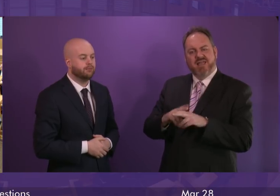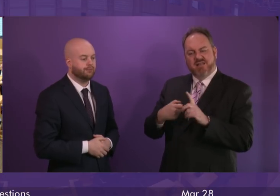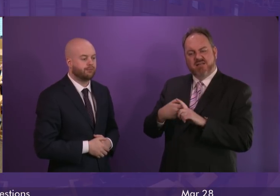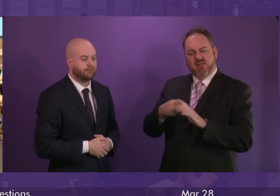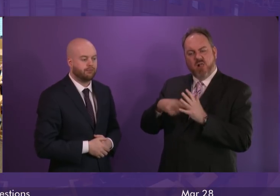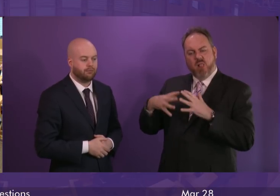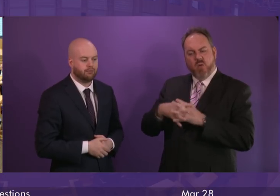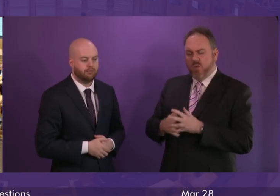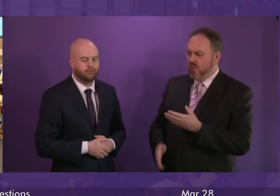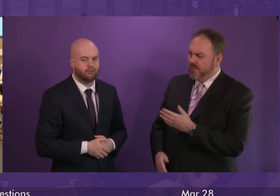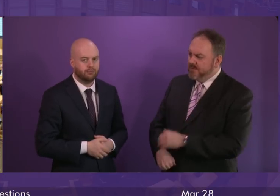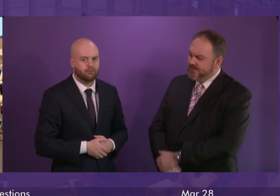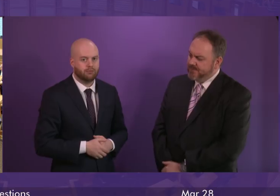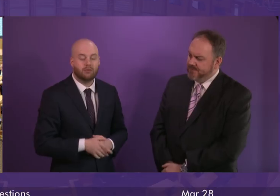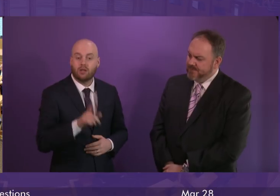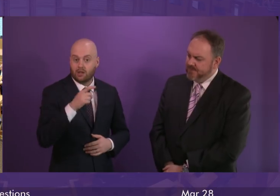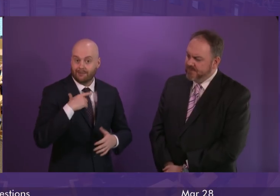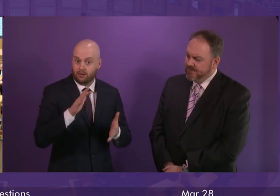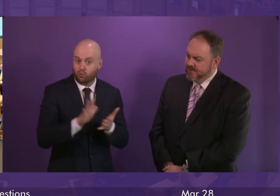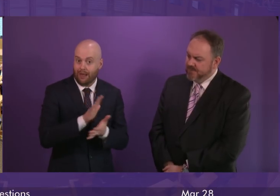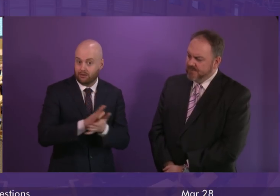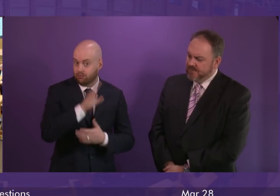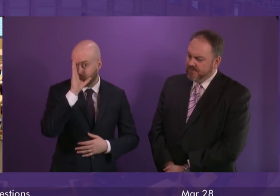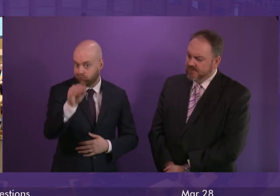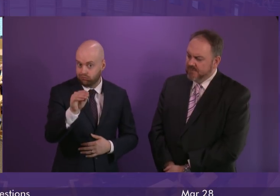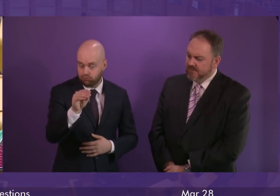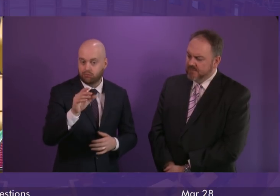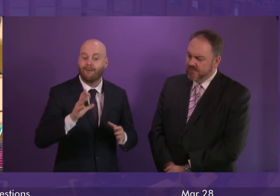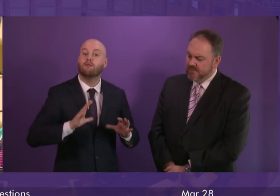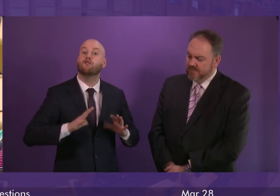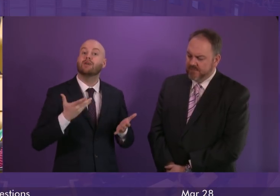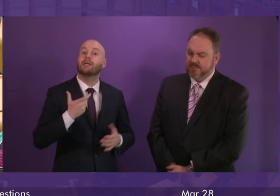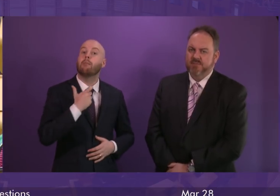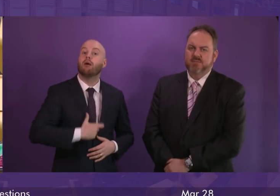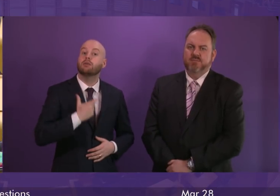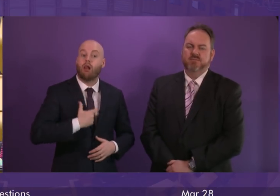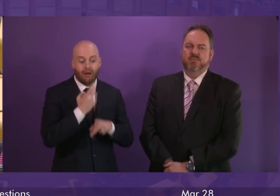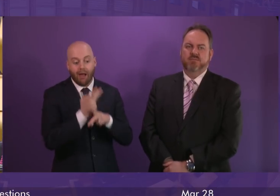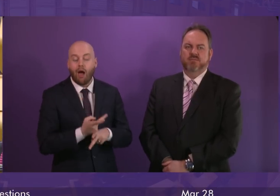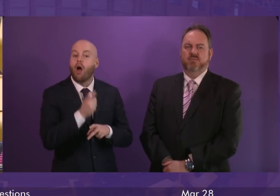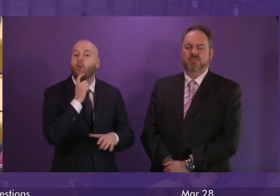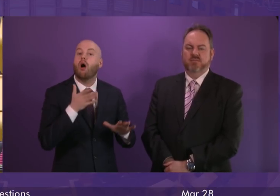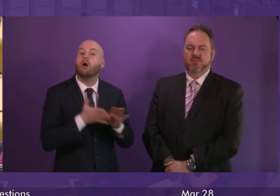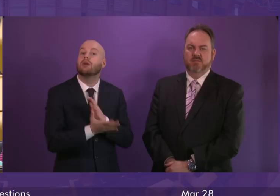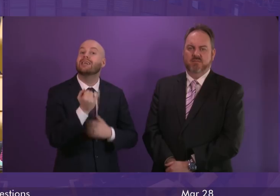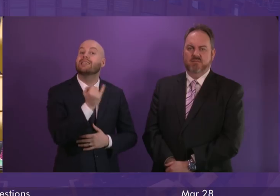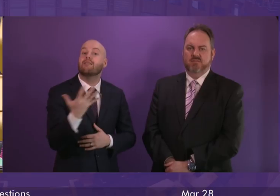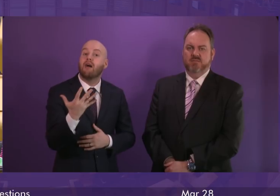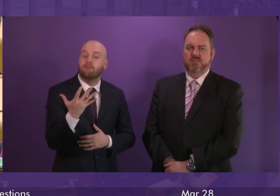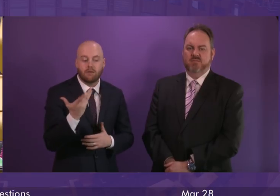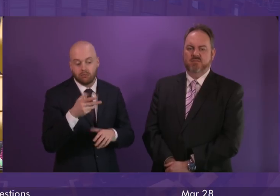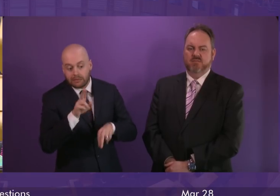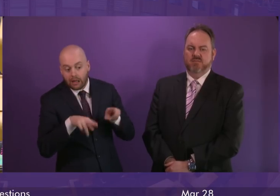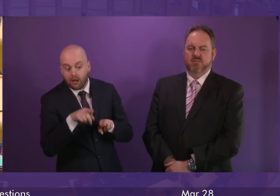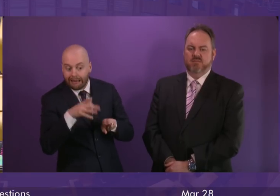First Minister. Well, I'm absolutely delighted to confirm that the extension of free personal care to those under 65 assessed as requiring it will